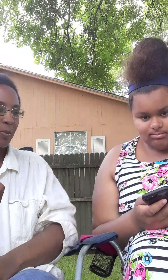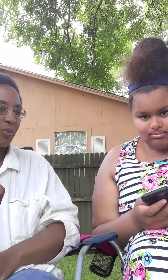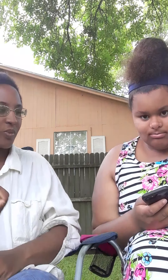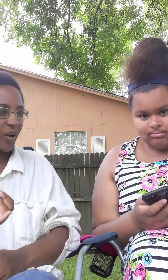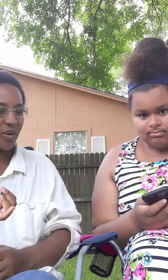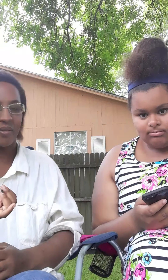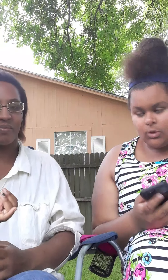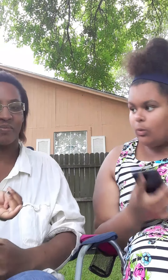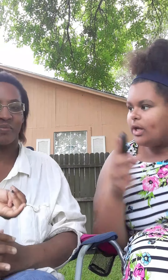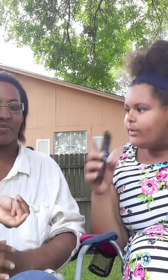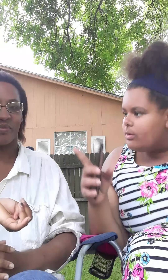Alright What were you born?